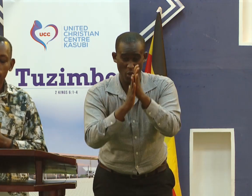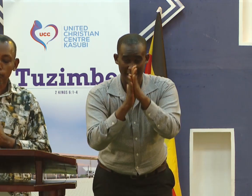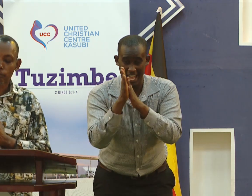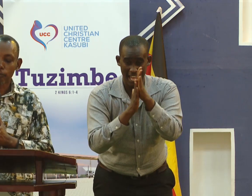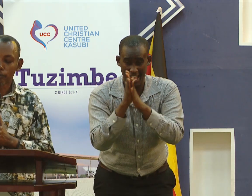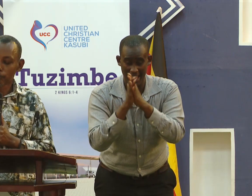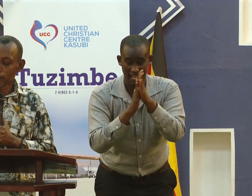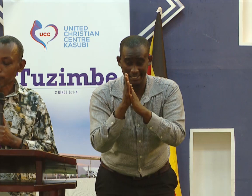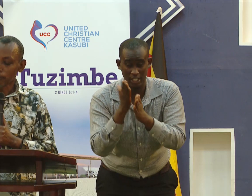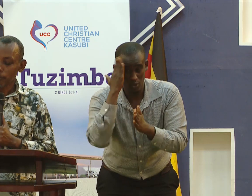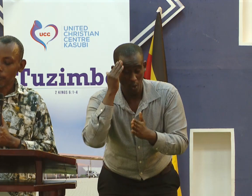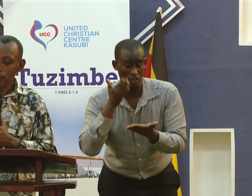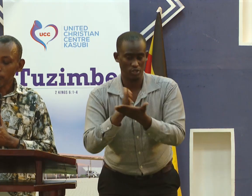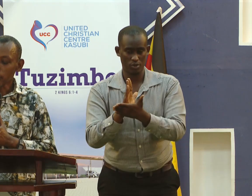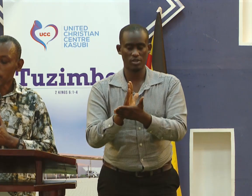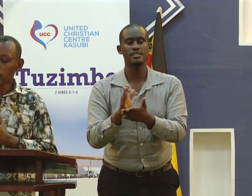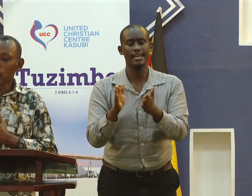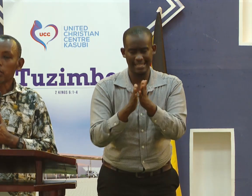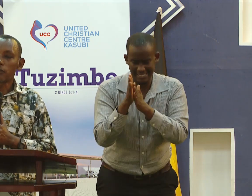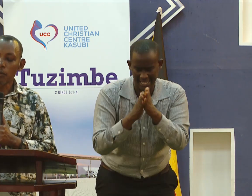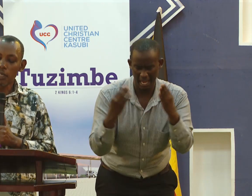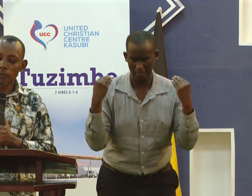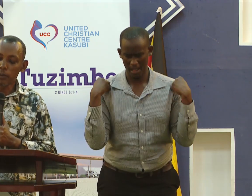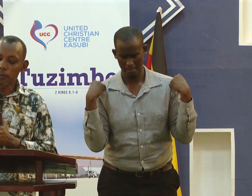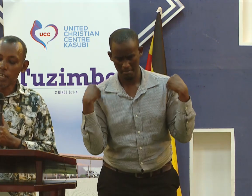You yearn to know the truth and put it into action.